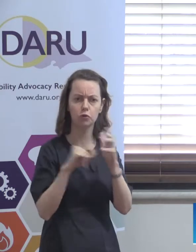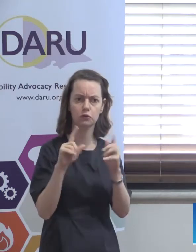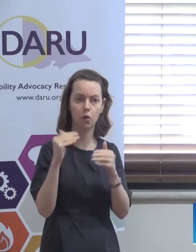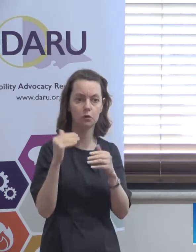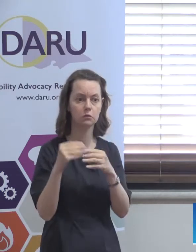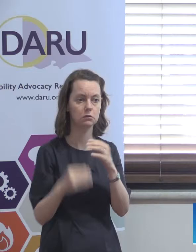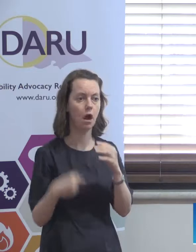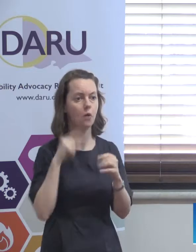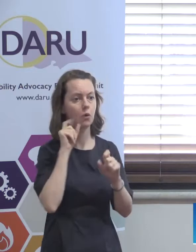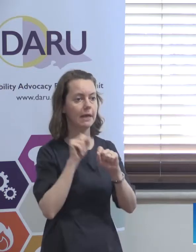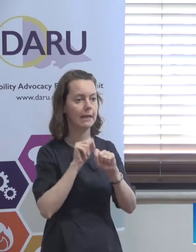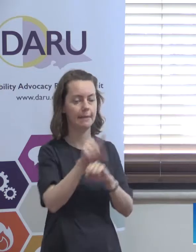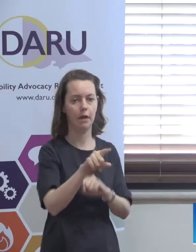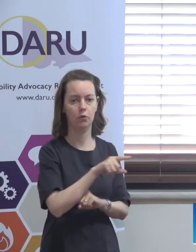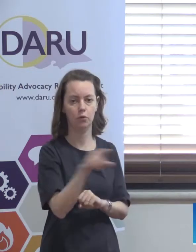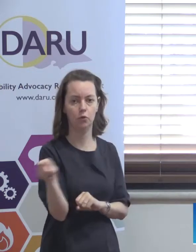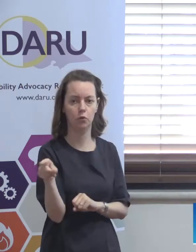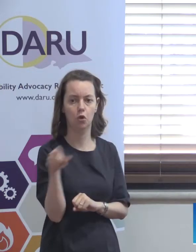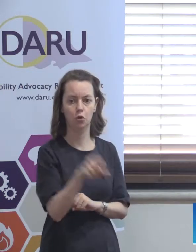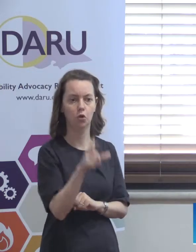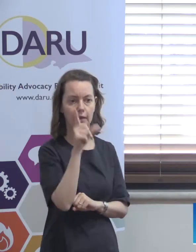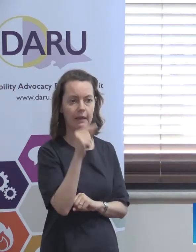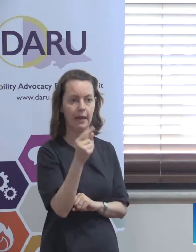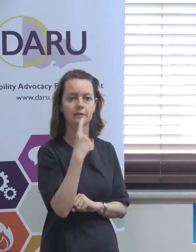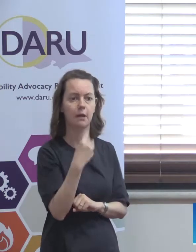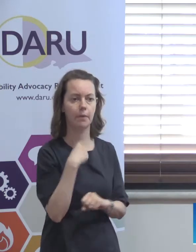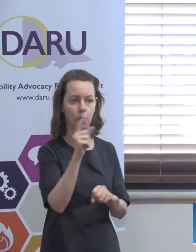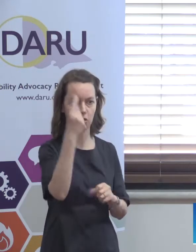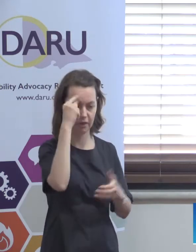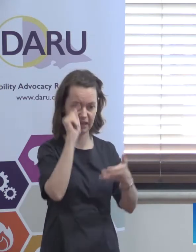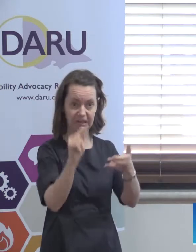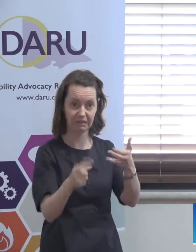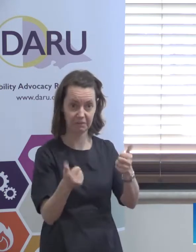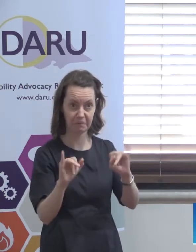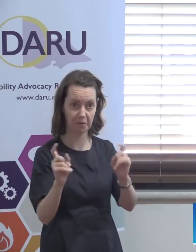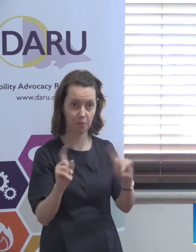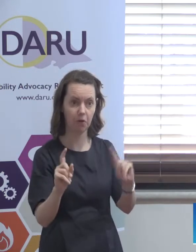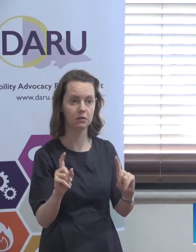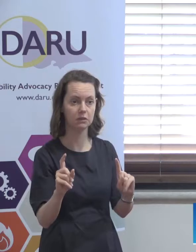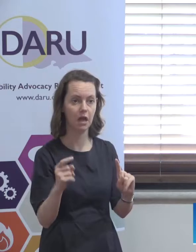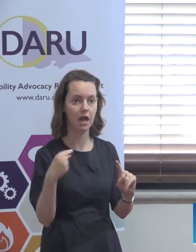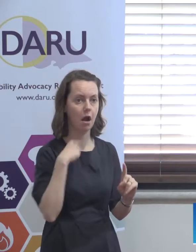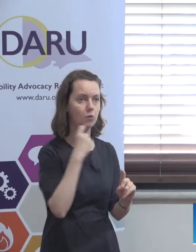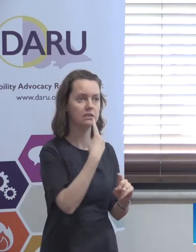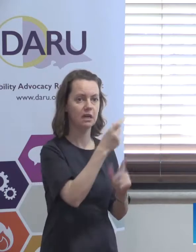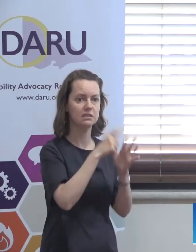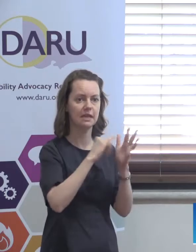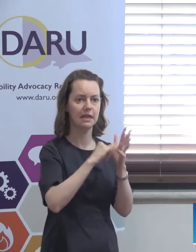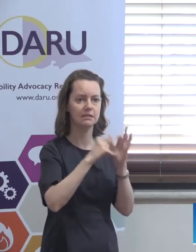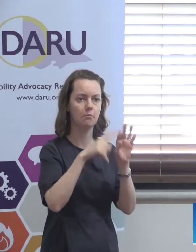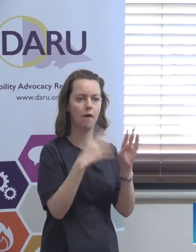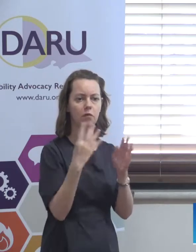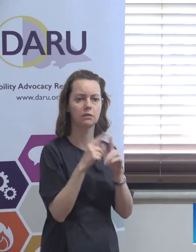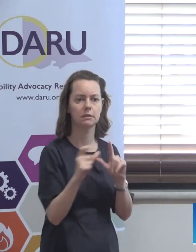I am perfectly happy to email them to you and get you to give me some feedback. We have to have the feedback back to DSS by the